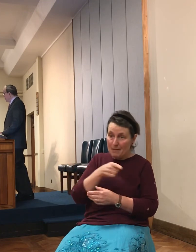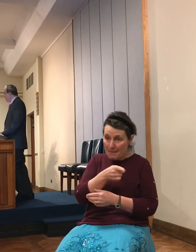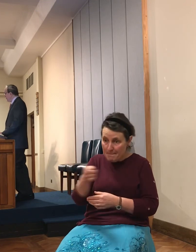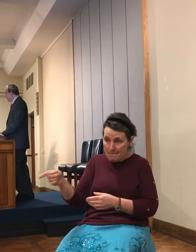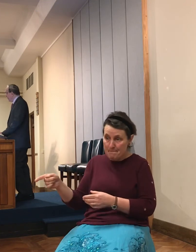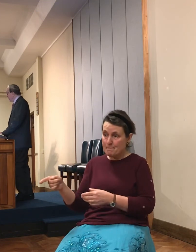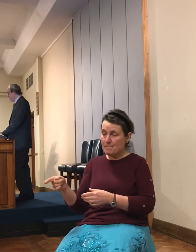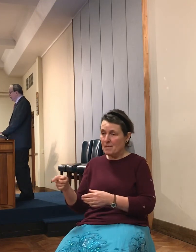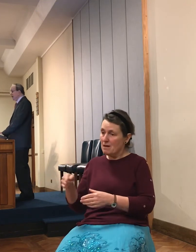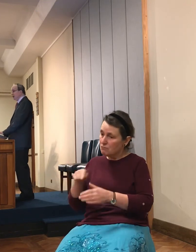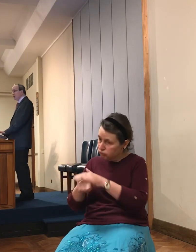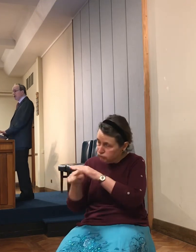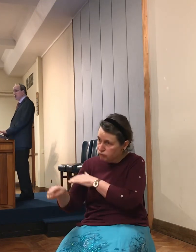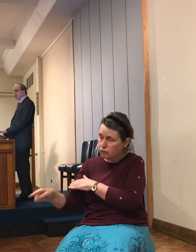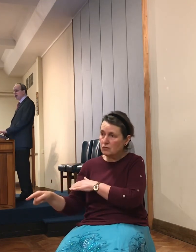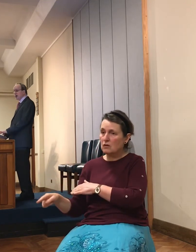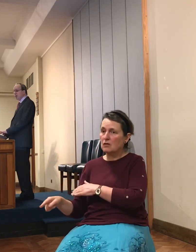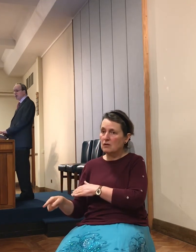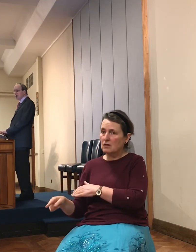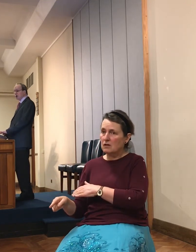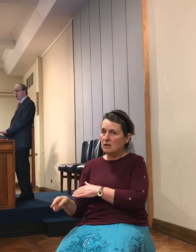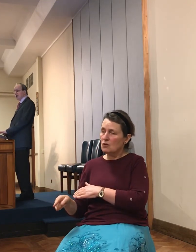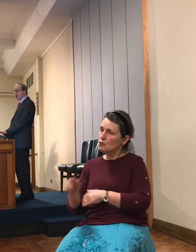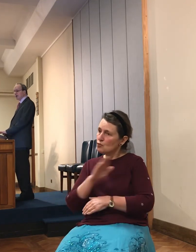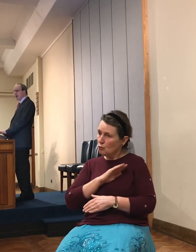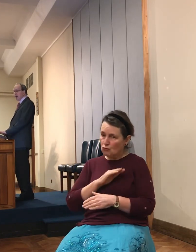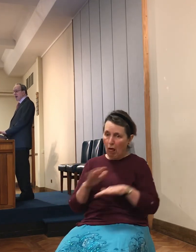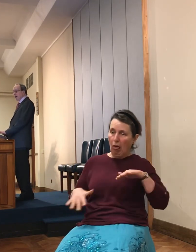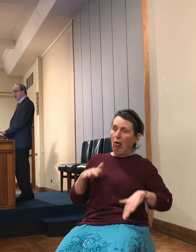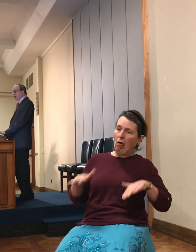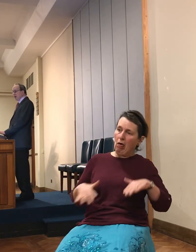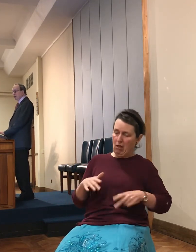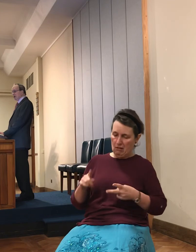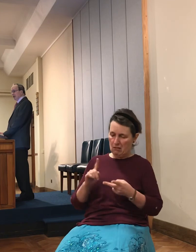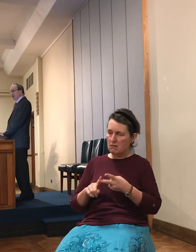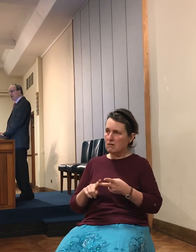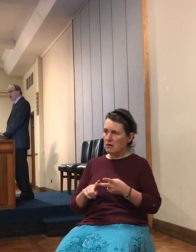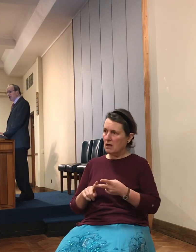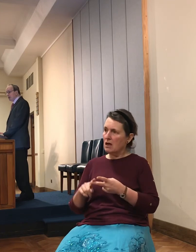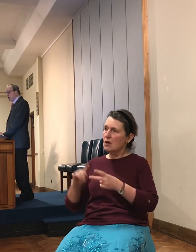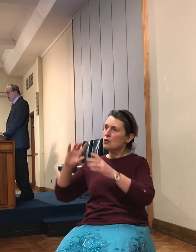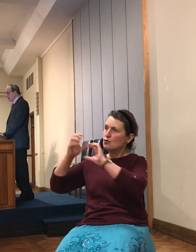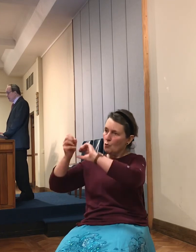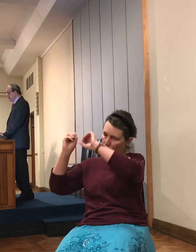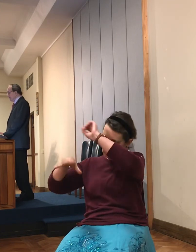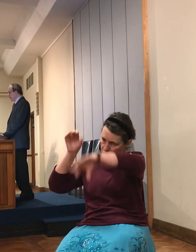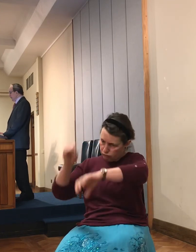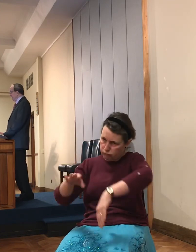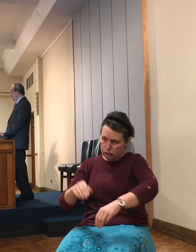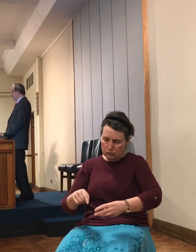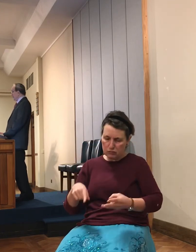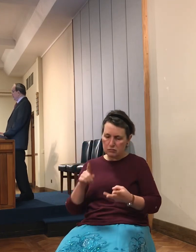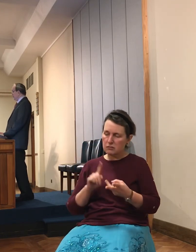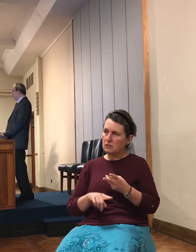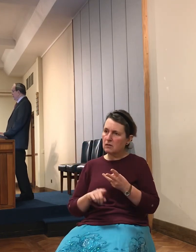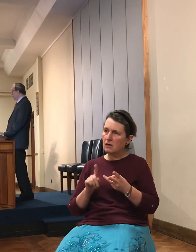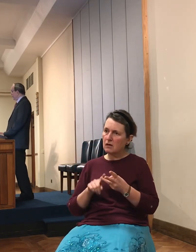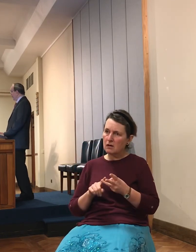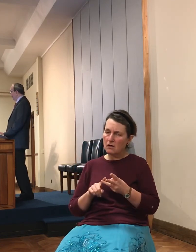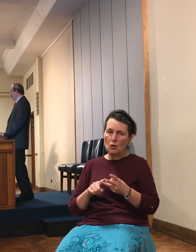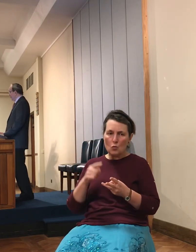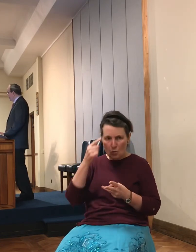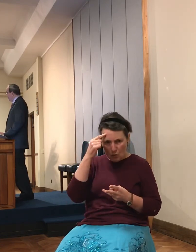stones. He enabled you to accomplish all this. When it was against you, it was an uphill